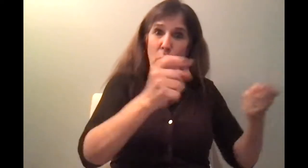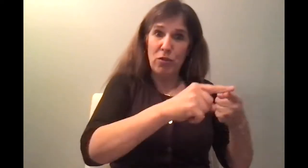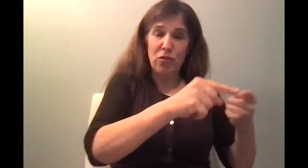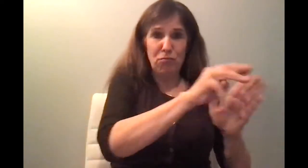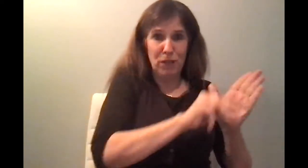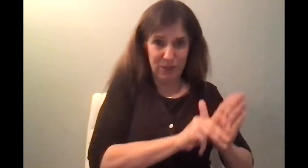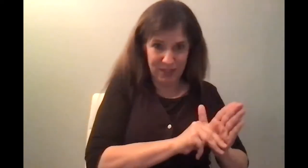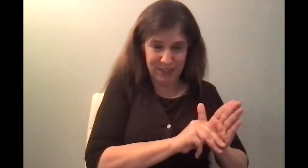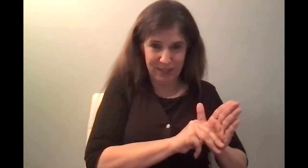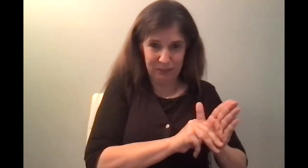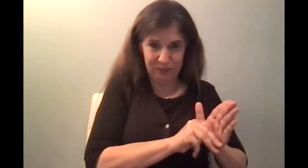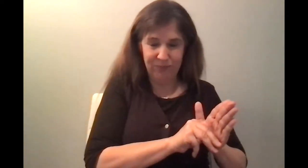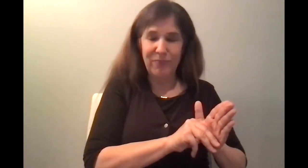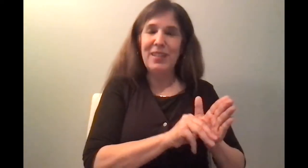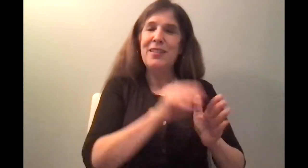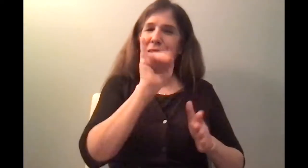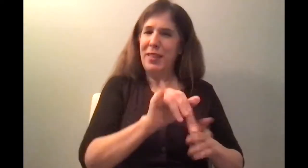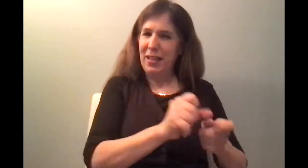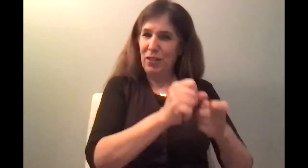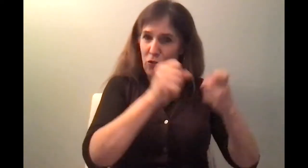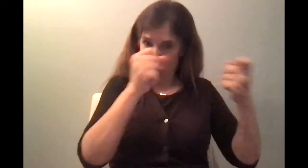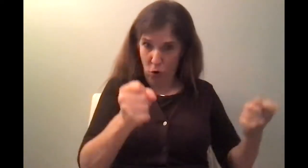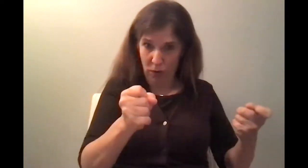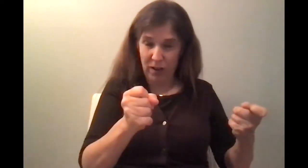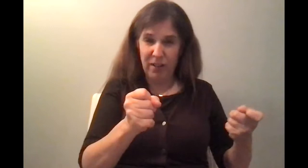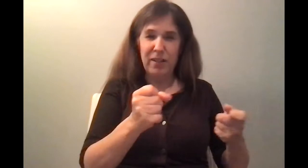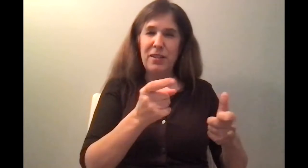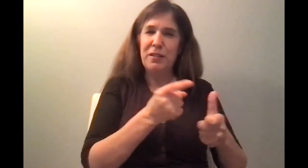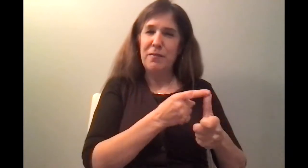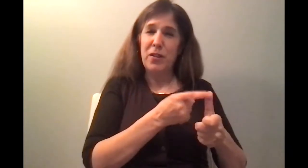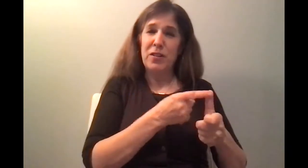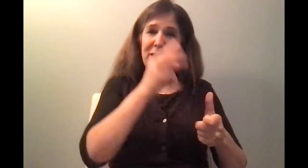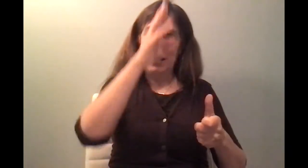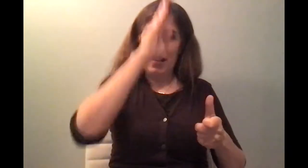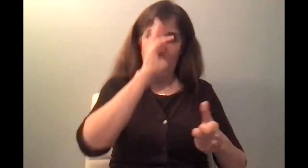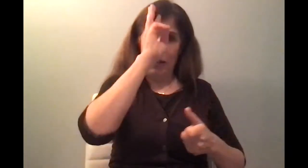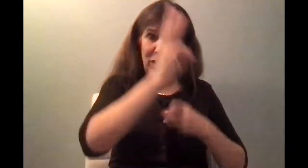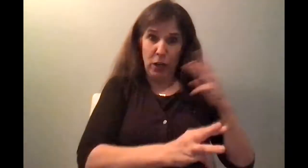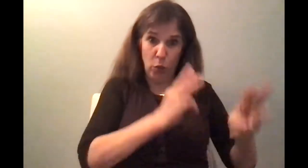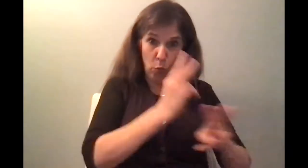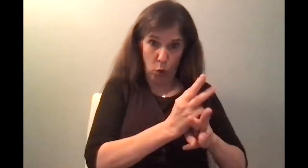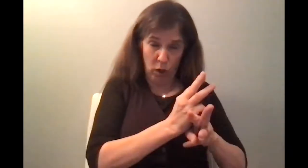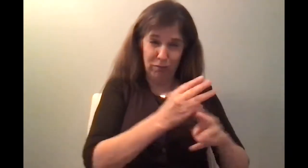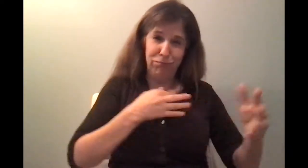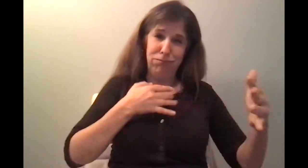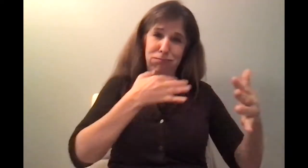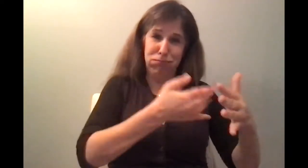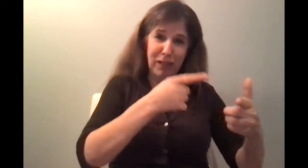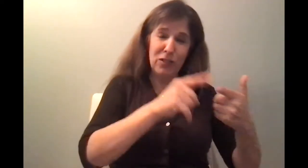Moshe passed away, right in the verge of the entrance of getting into Israel. And then we have the prophets and the writings, which we'll get much